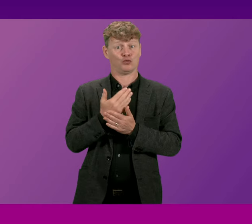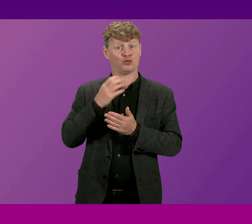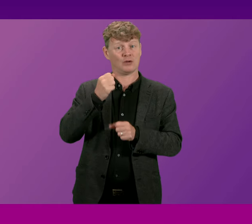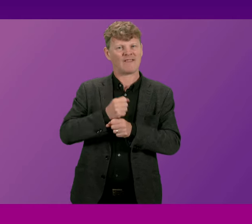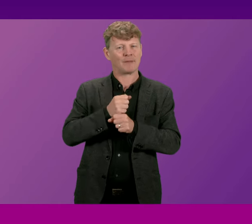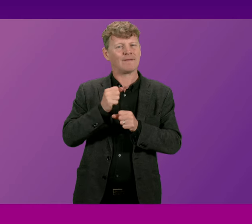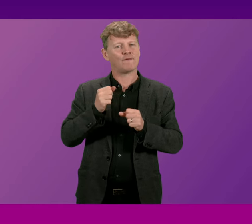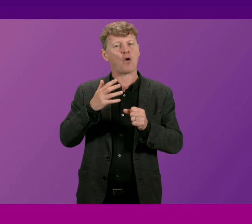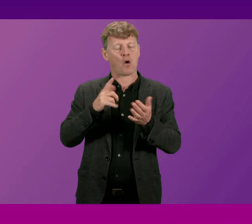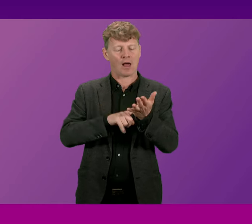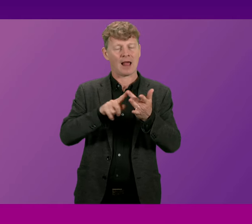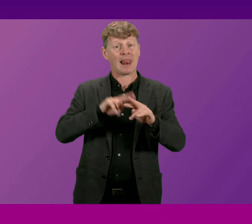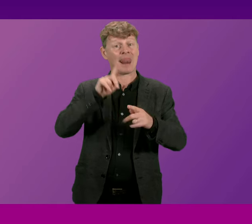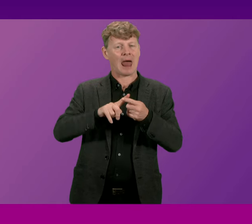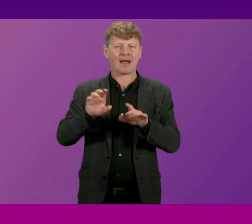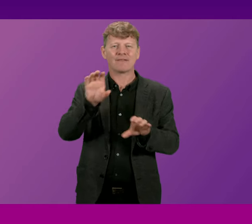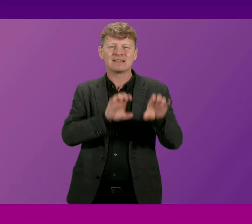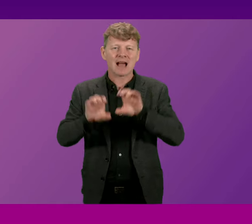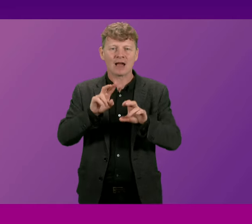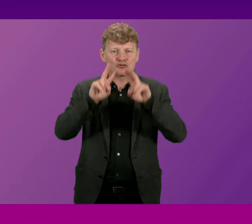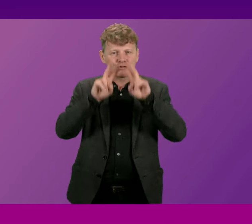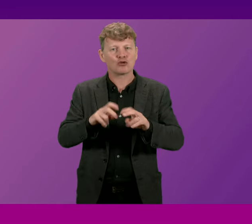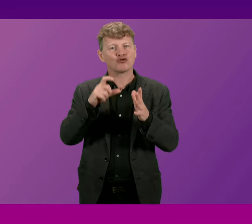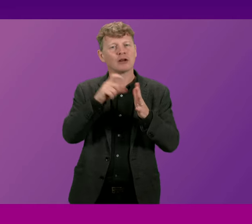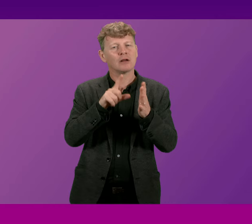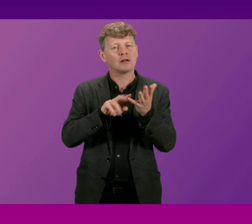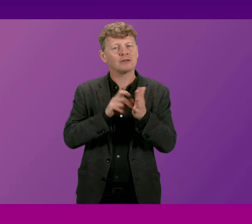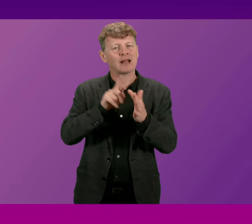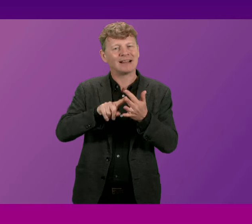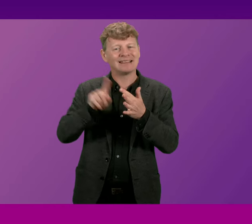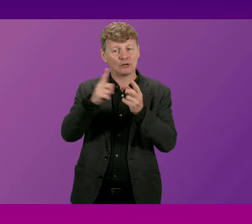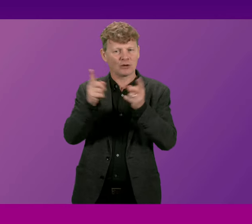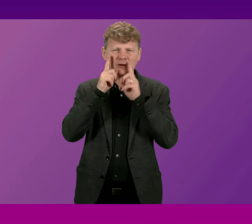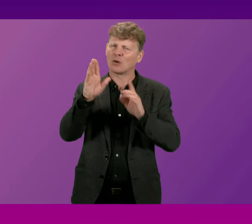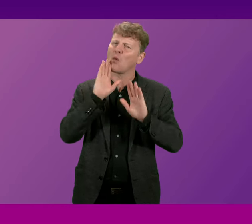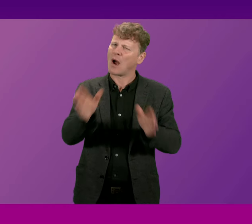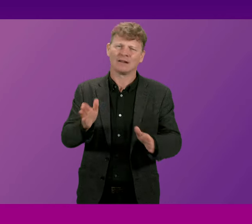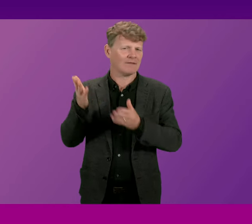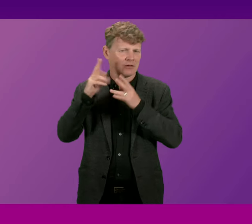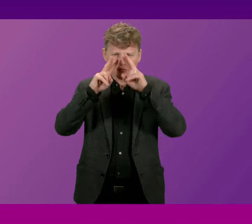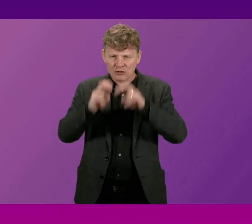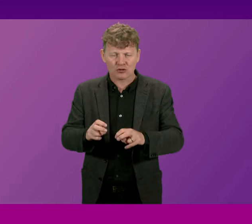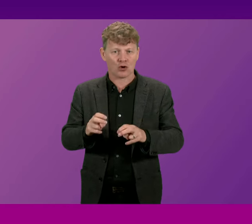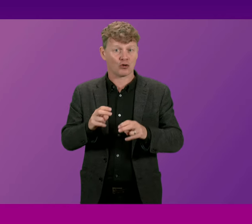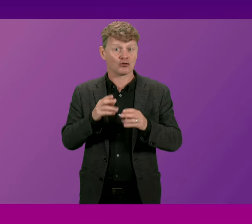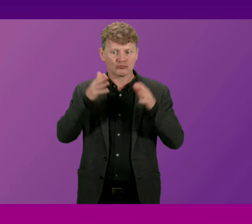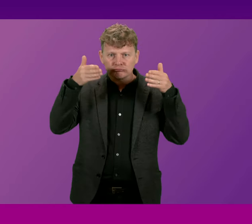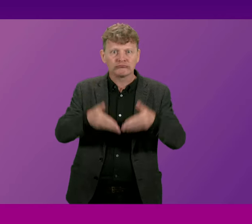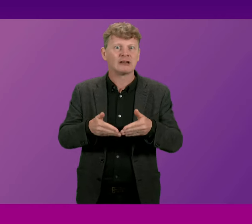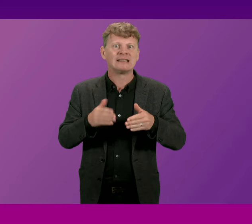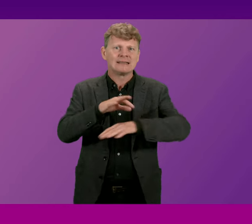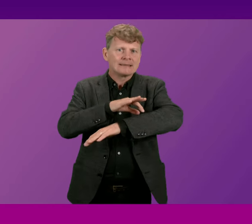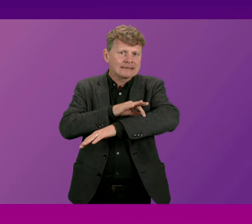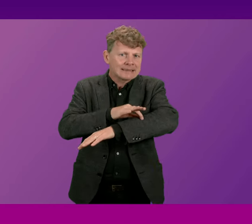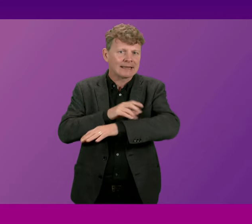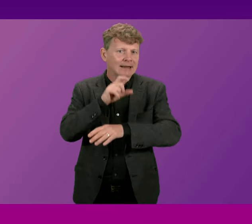research at the University of Dundee this research work is extraordinary and it is vital it's delivering breakthroughs in the treatment of skin cancer and the